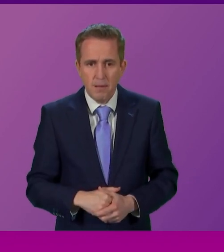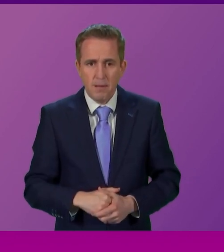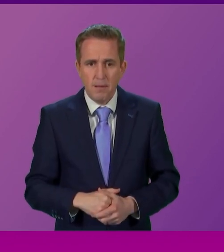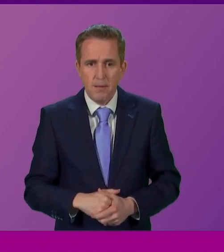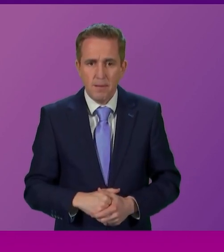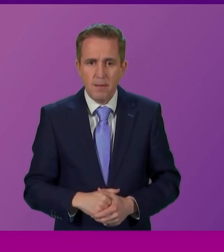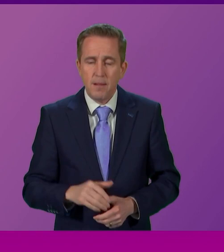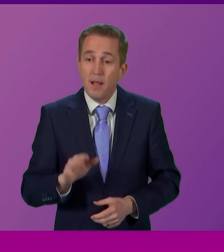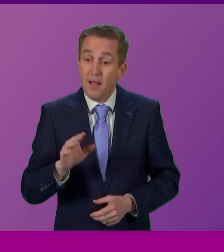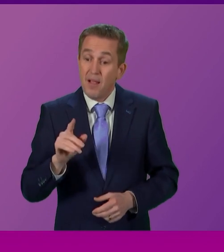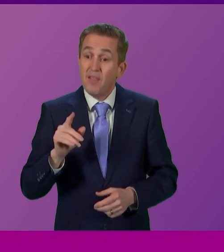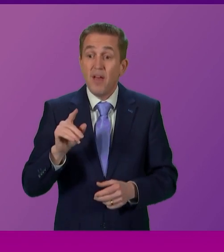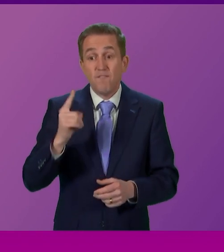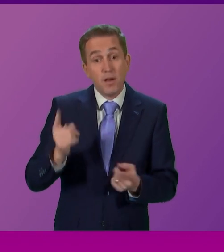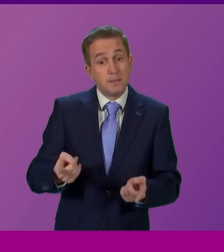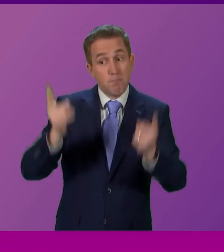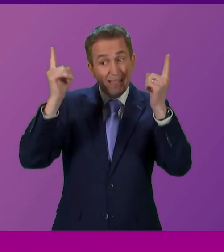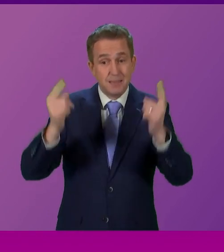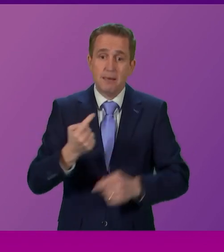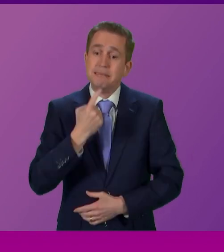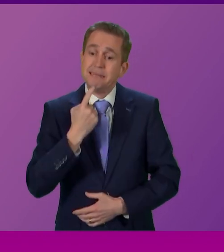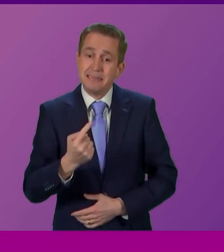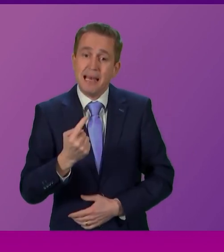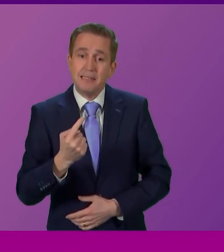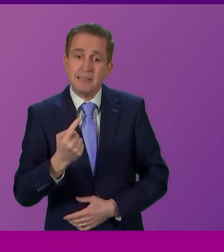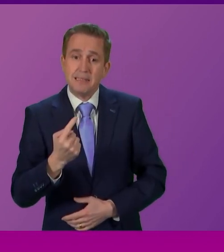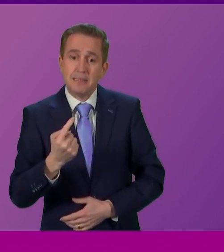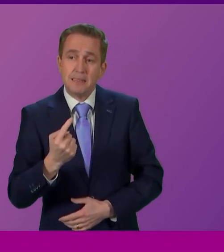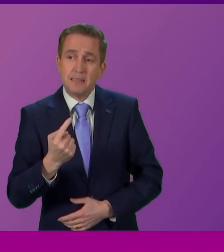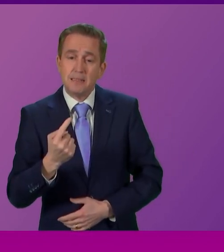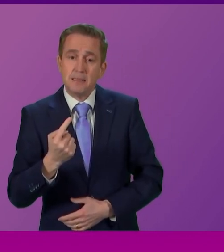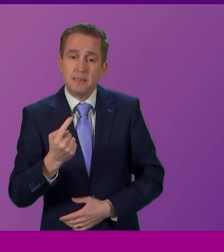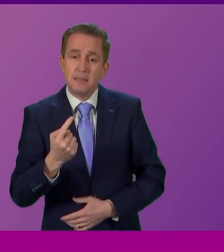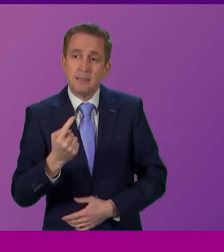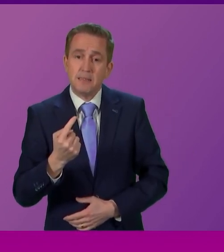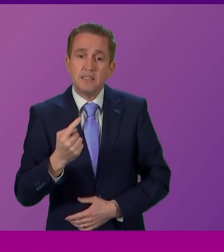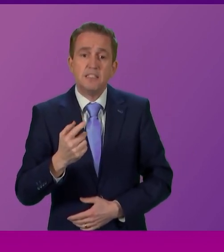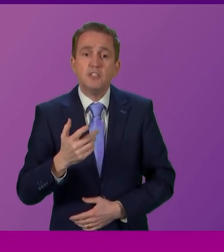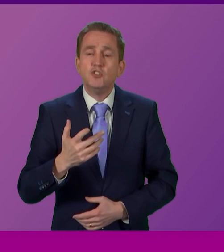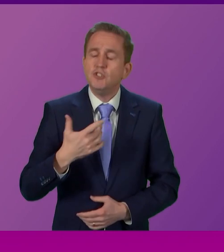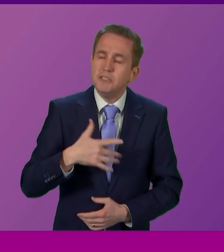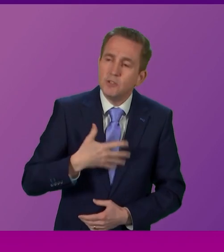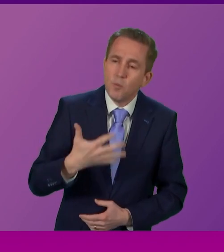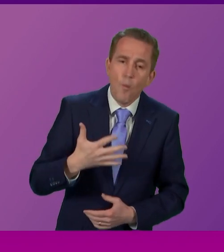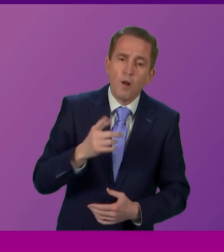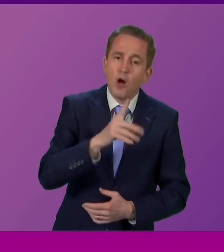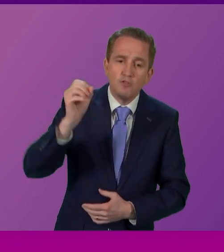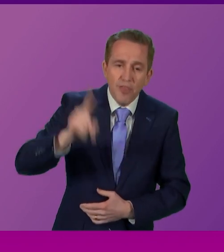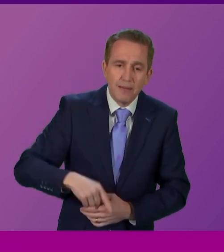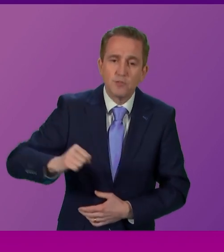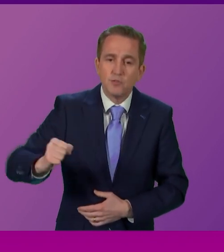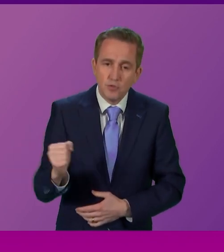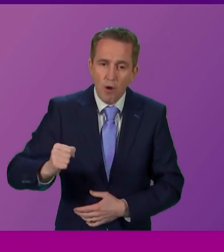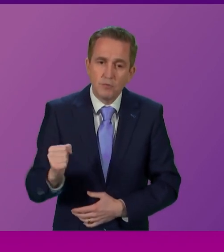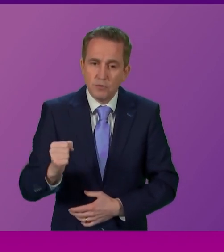Incidentally, that's the same First Minister that says she detests hundreds of thousands of Scots, which is, in my